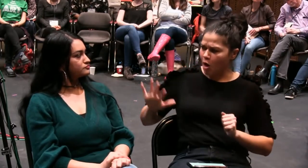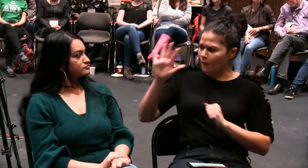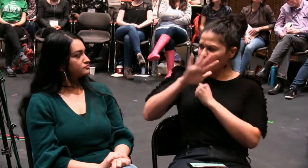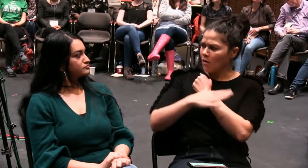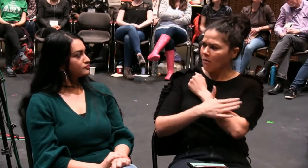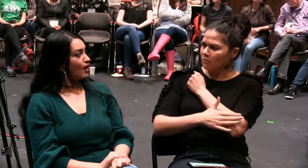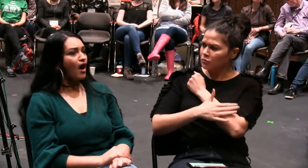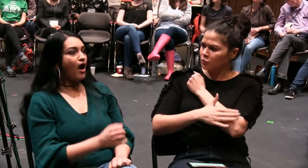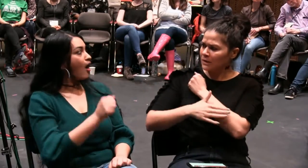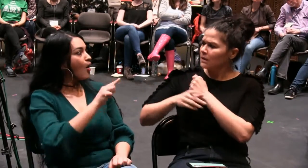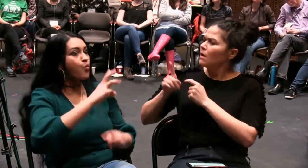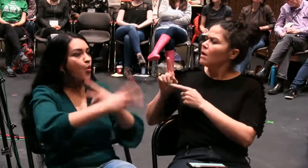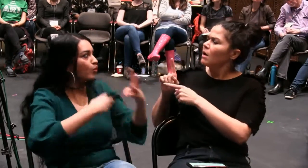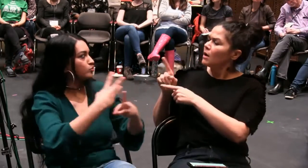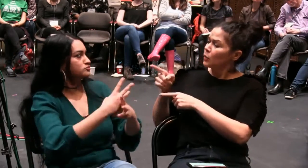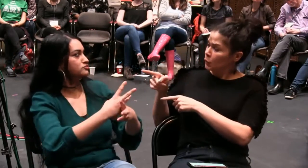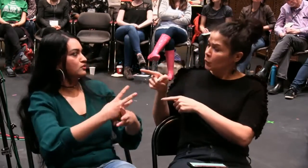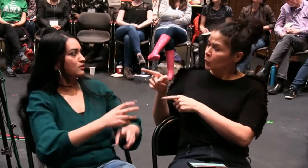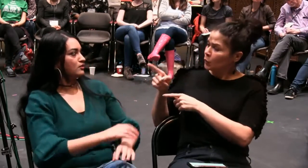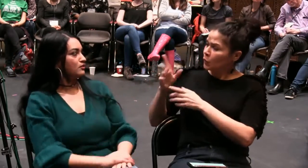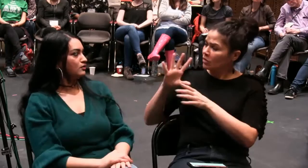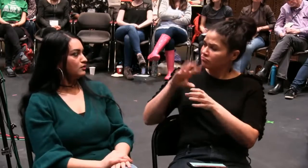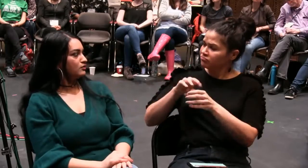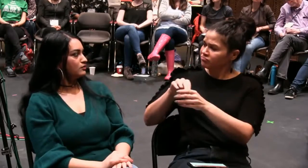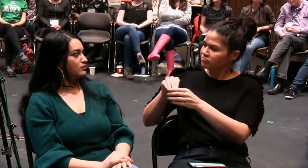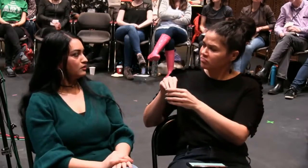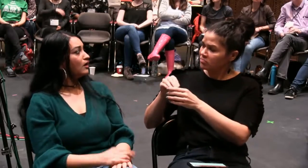this Fringe Festival, is it a national festival? Oh, it's worldwide.